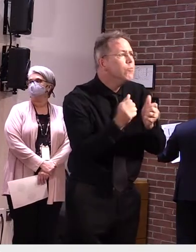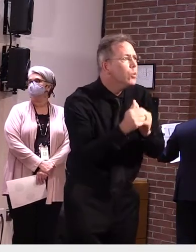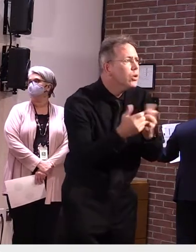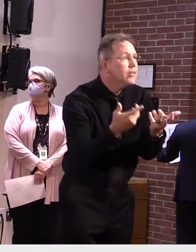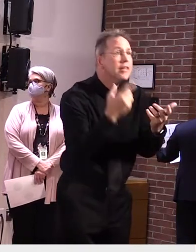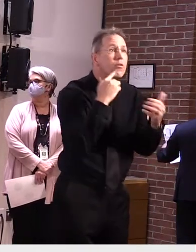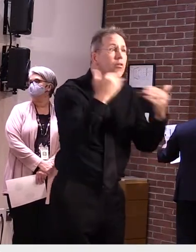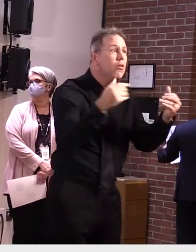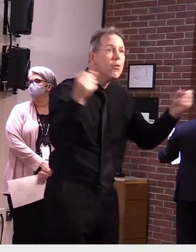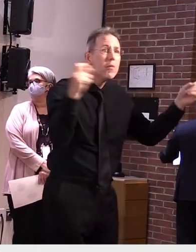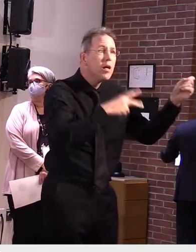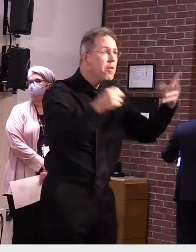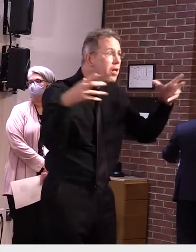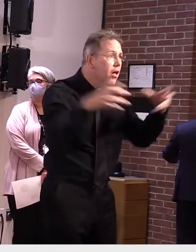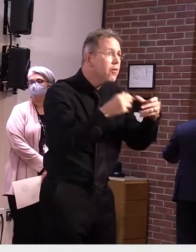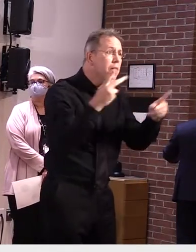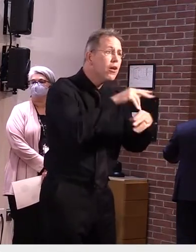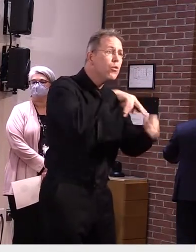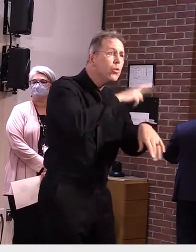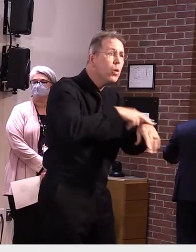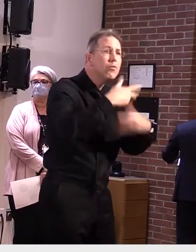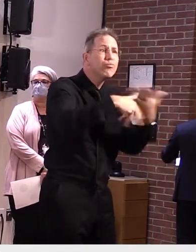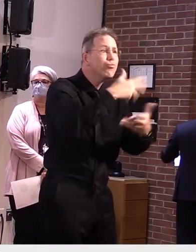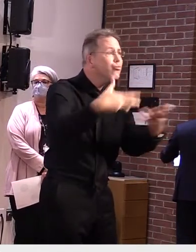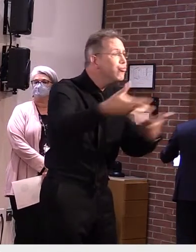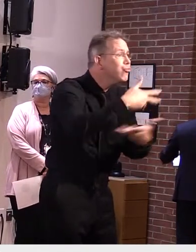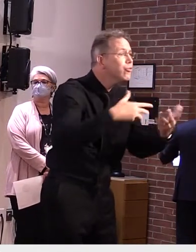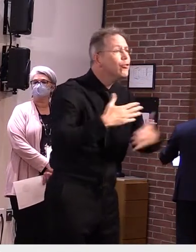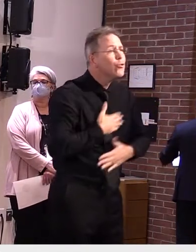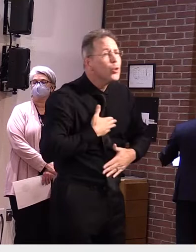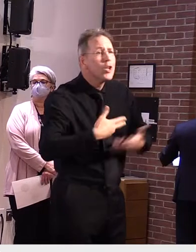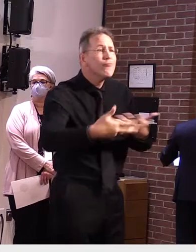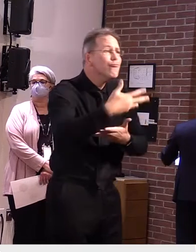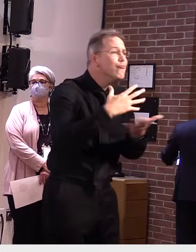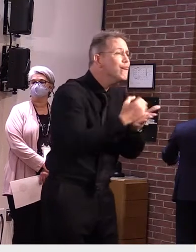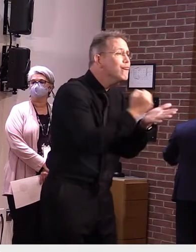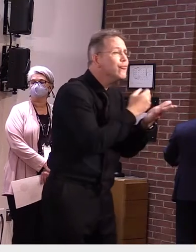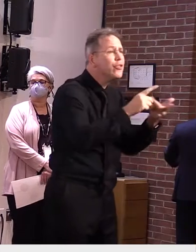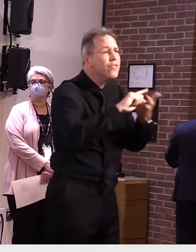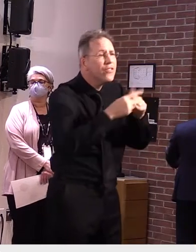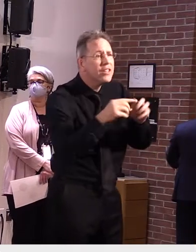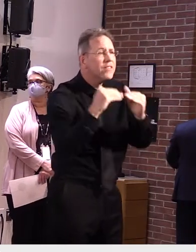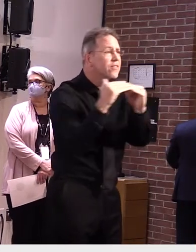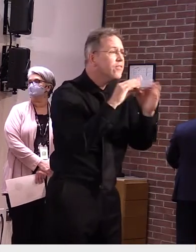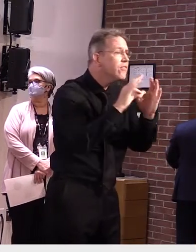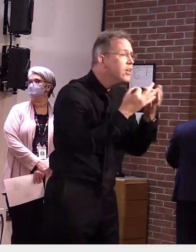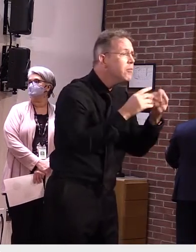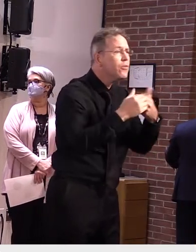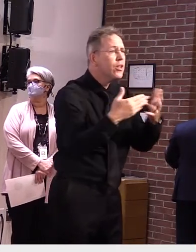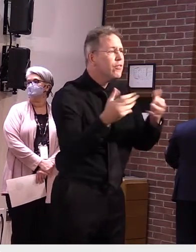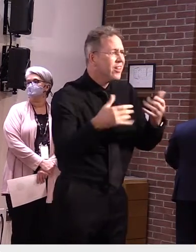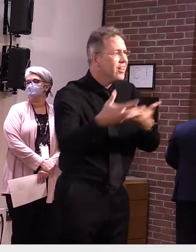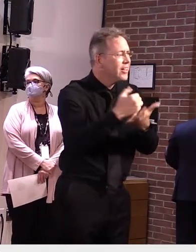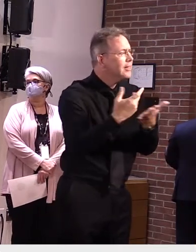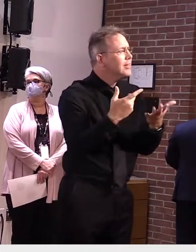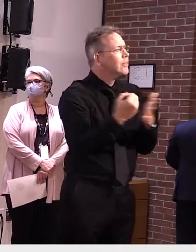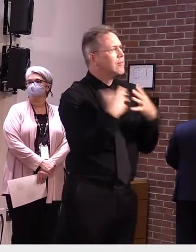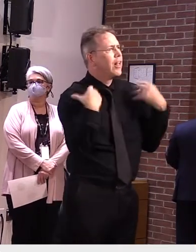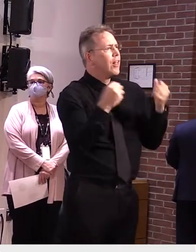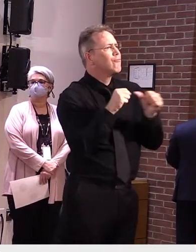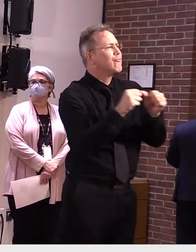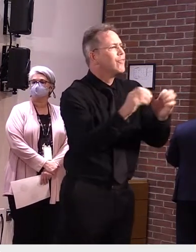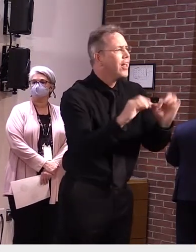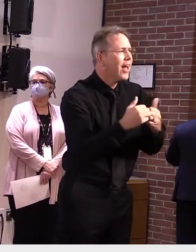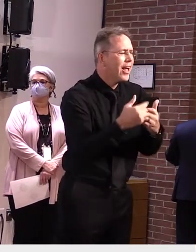with family and friends, all of which is really important to our mental health and social well being, we have to be